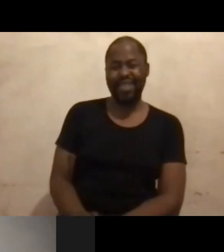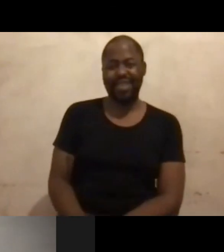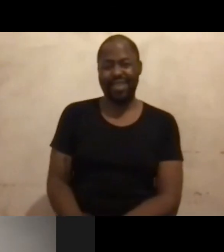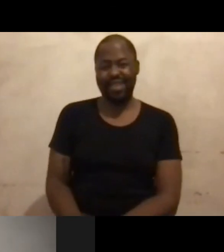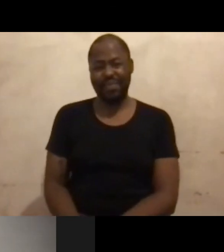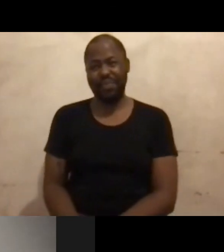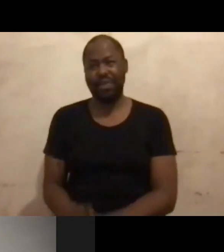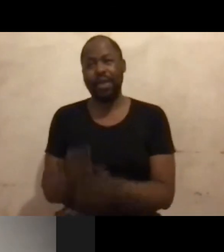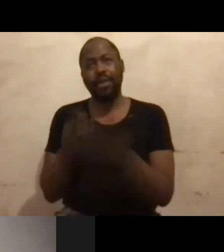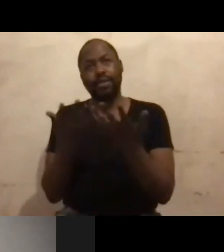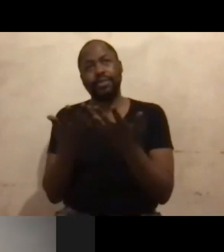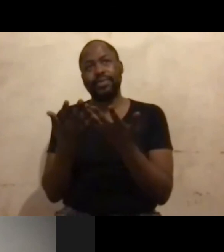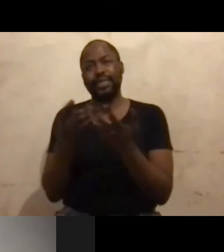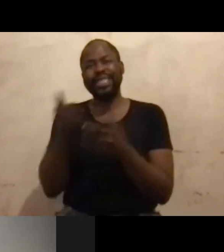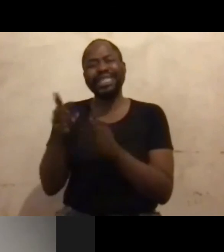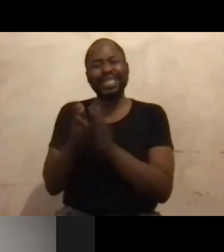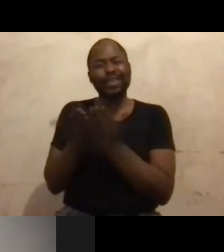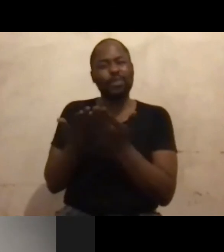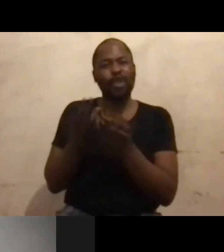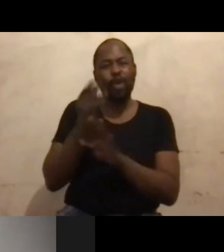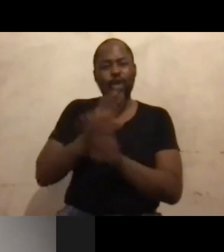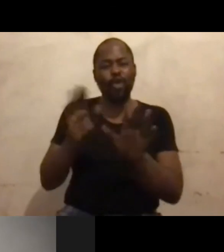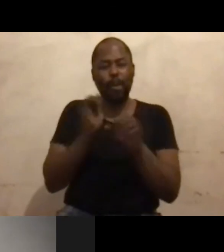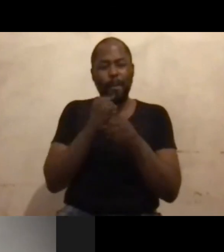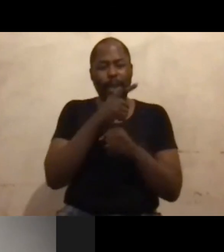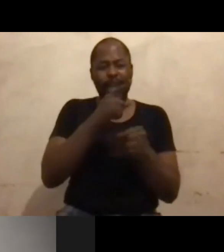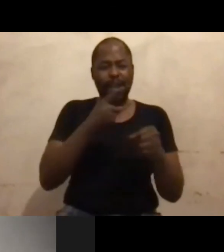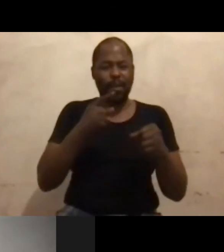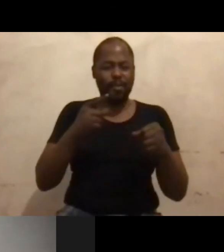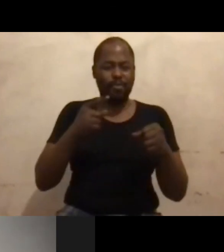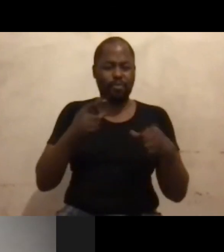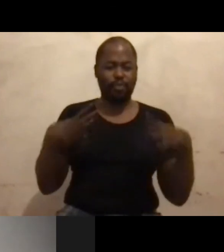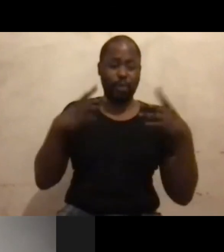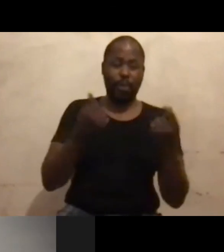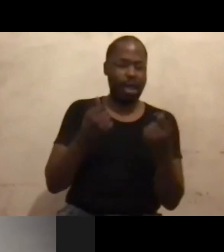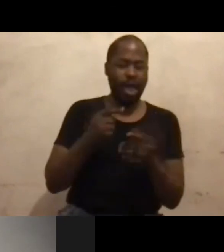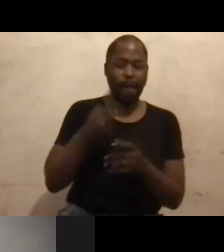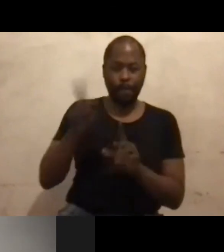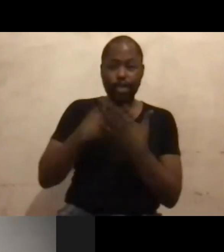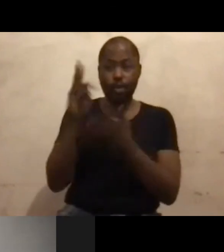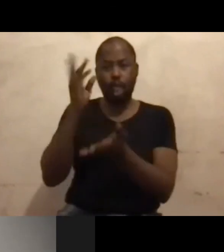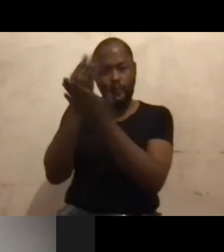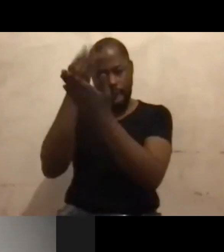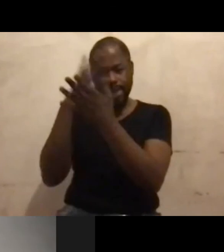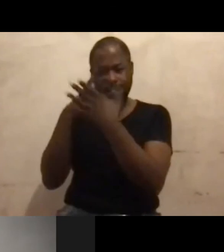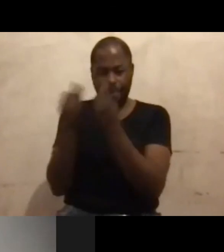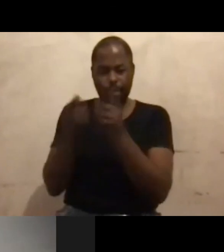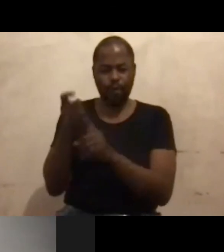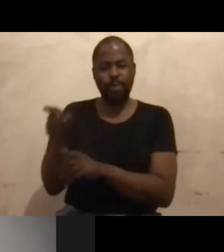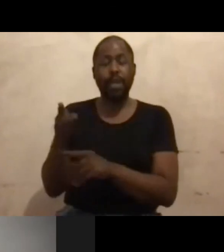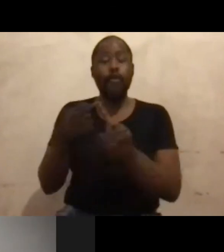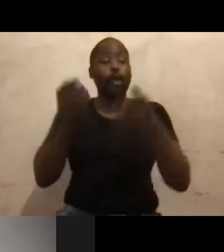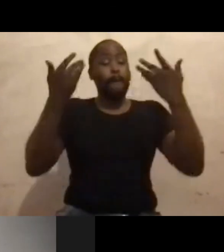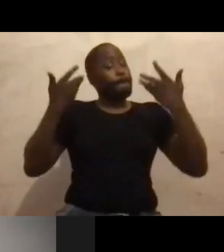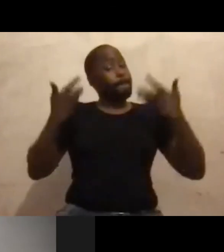that will not make Musa rich, but it will make you rich. That I can guarantee you. So from my side, thank you so